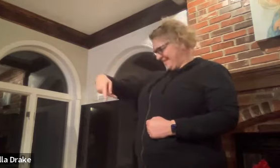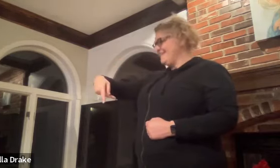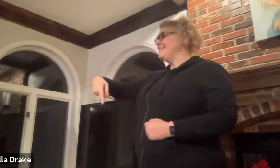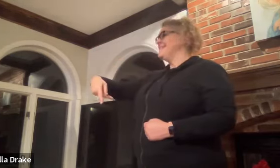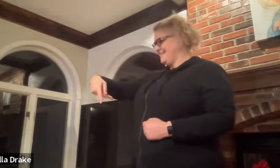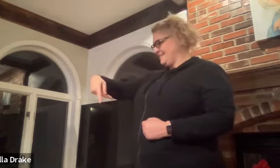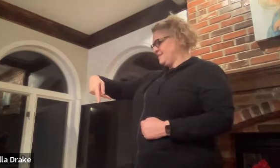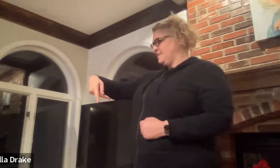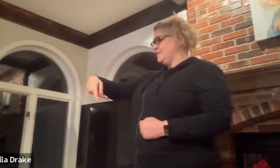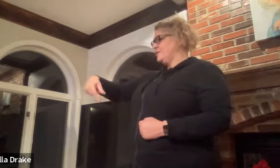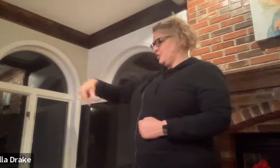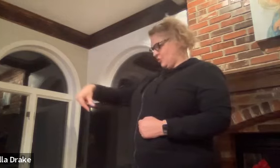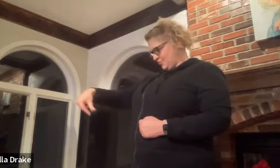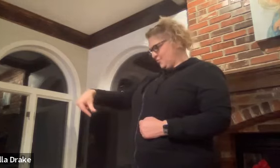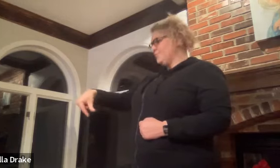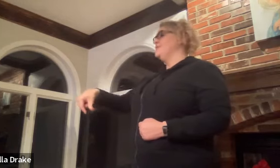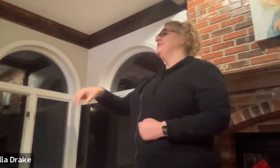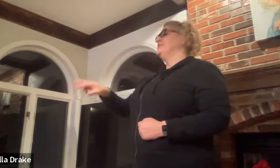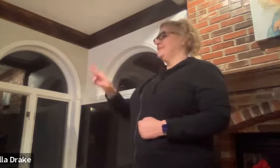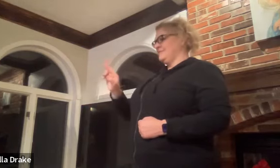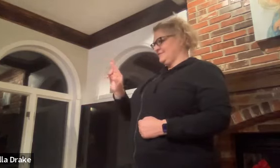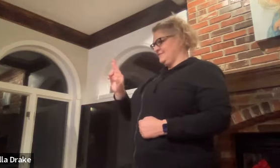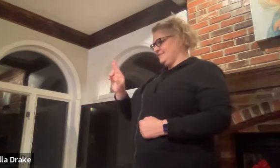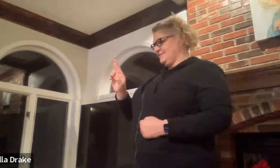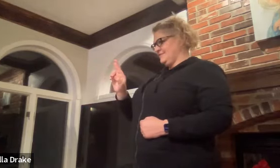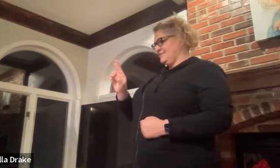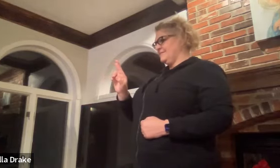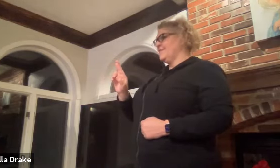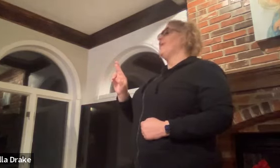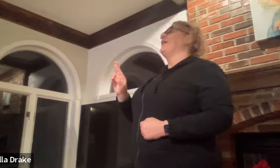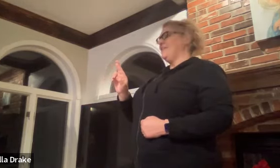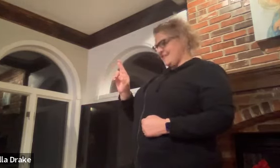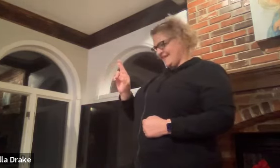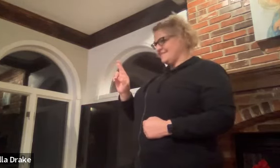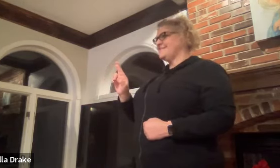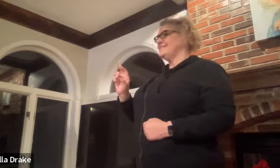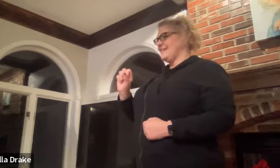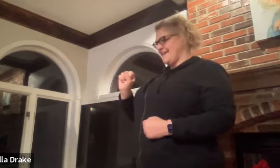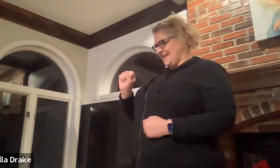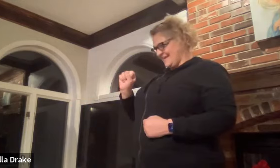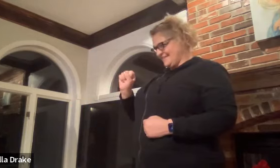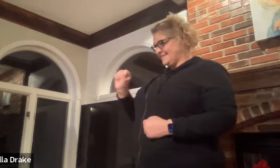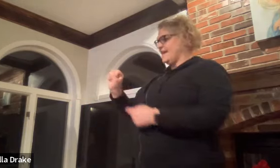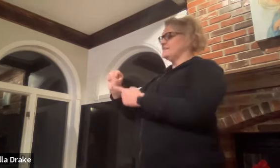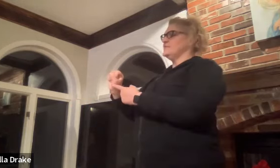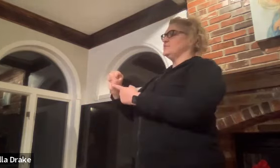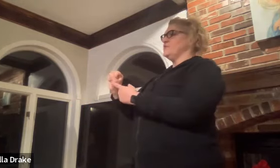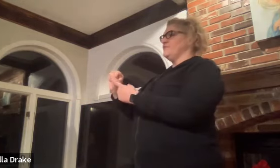q r yes s s is with your